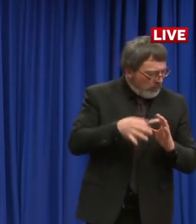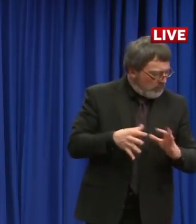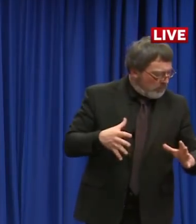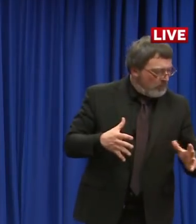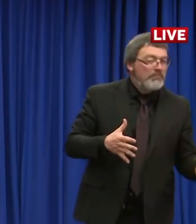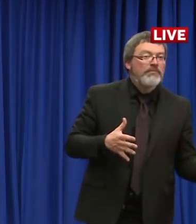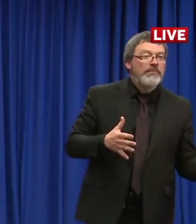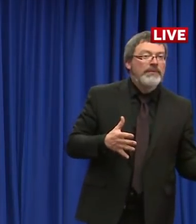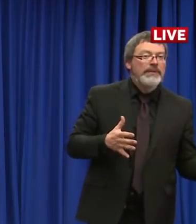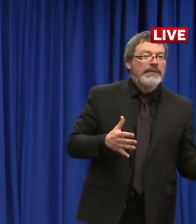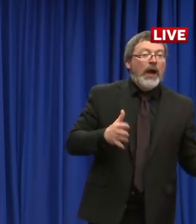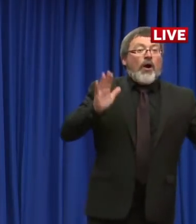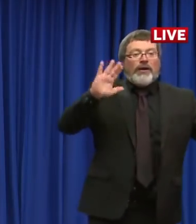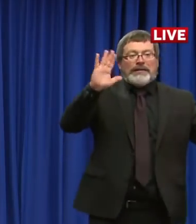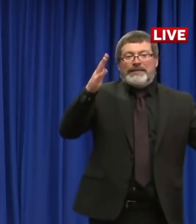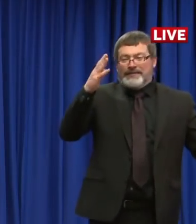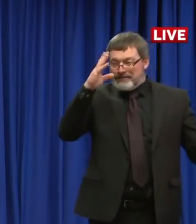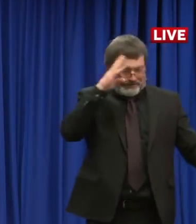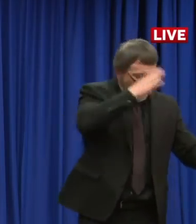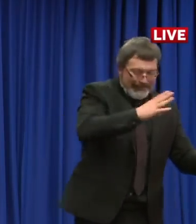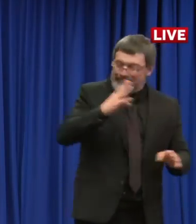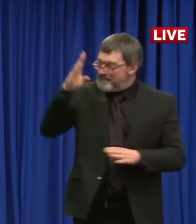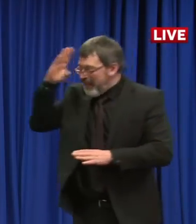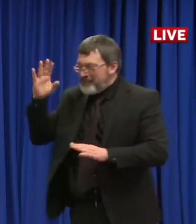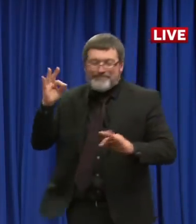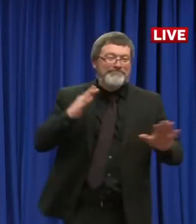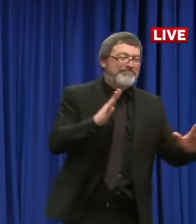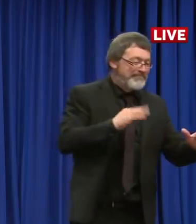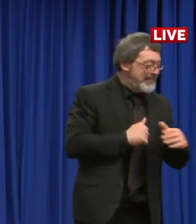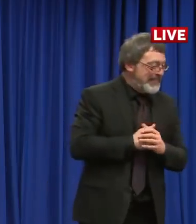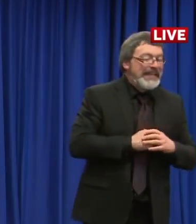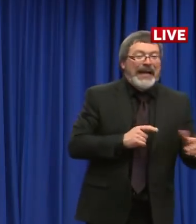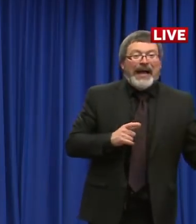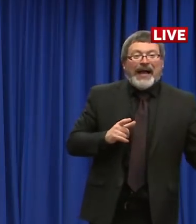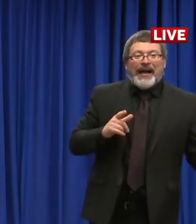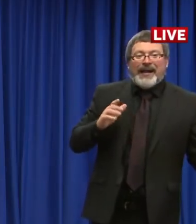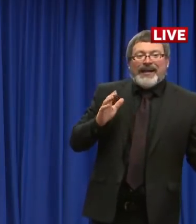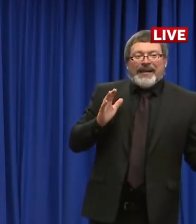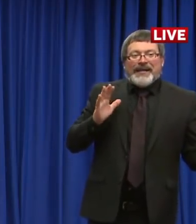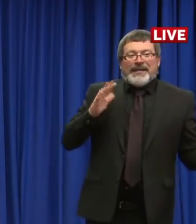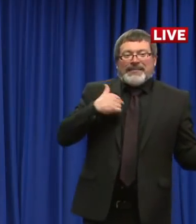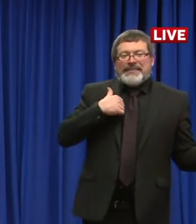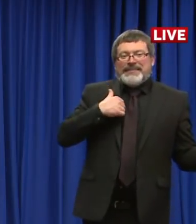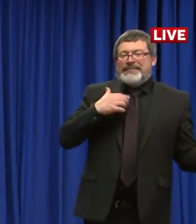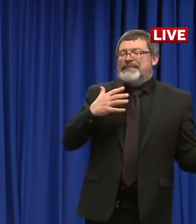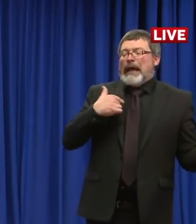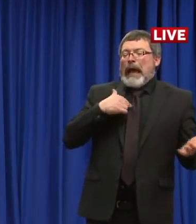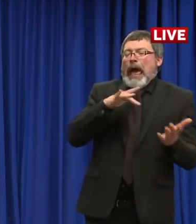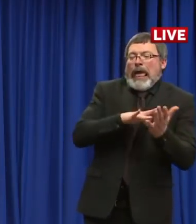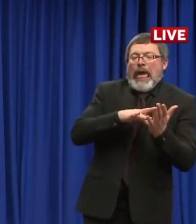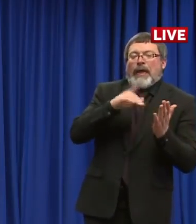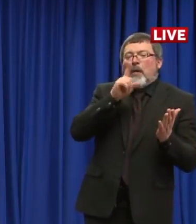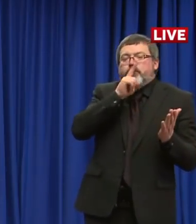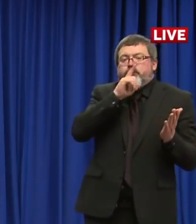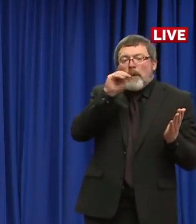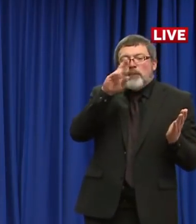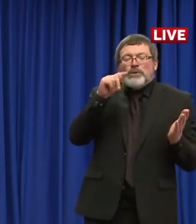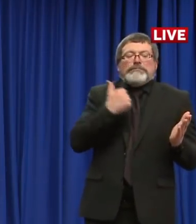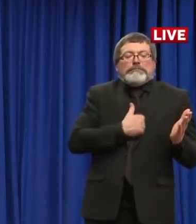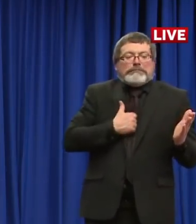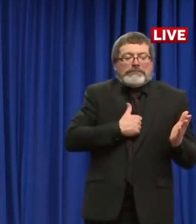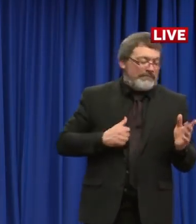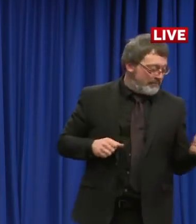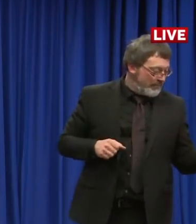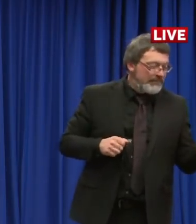Hi. Oh, hi. How are you? Hi. I guess I'm unmuted now. Can you hear me? We can. Thank you. Okay, great. I